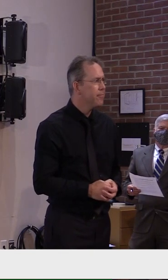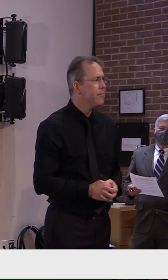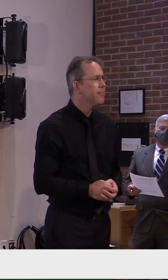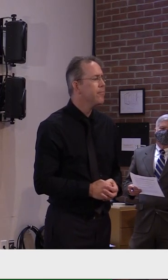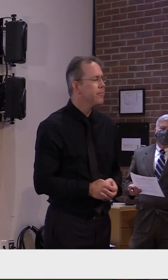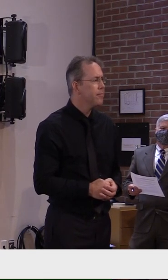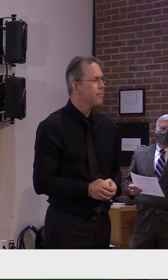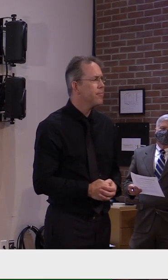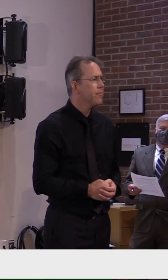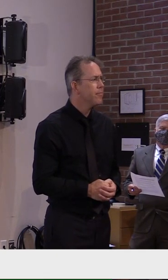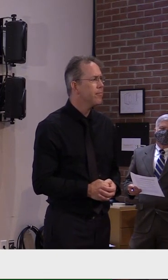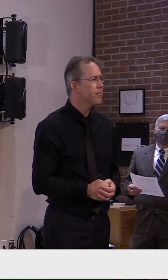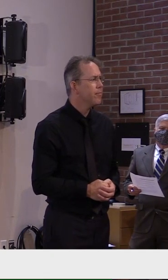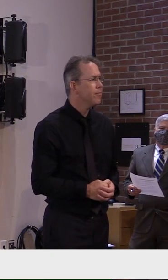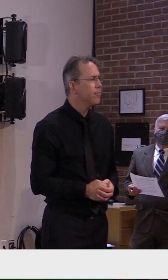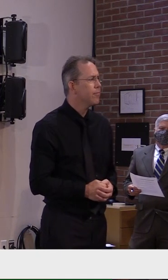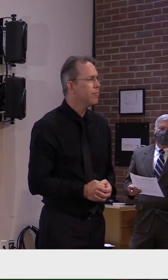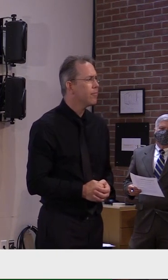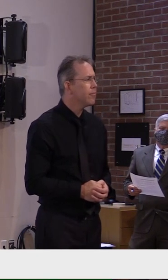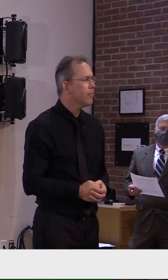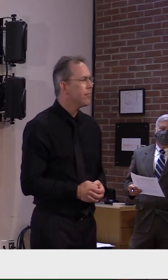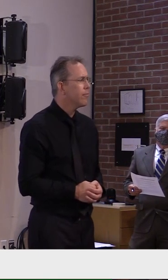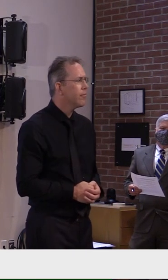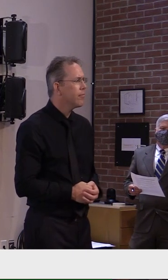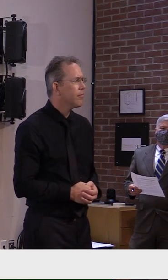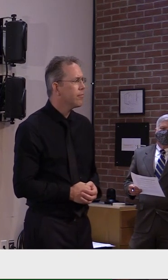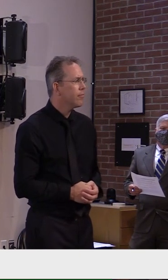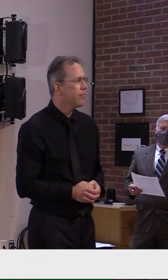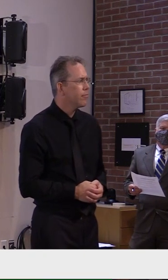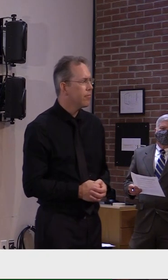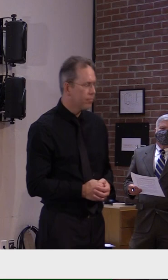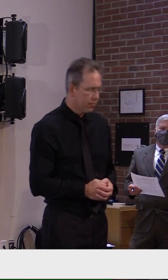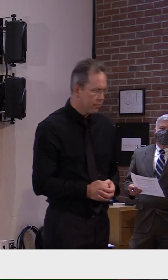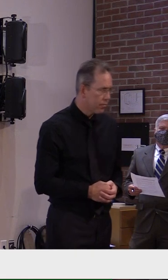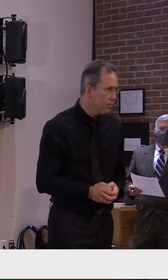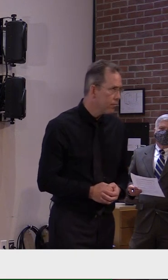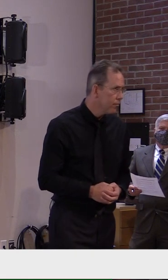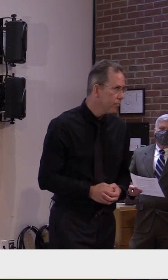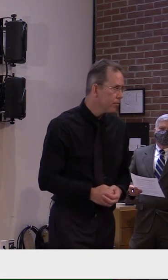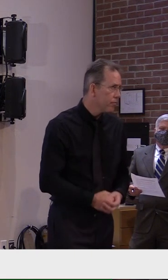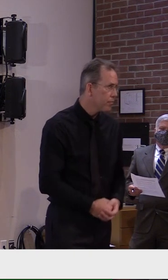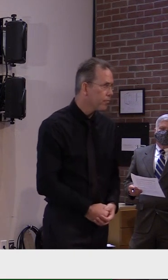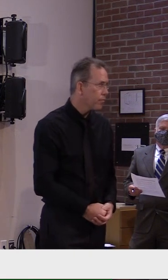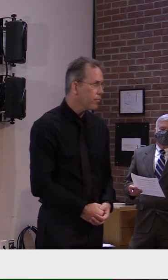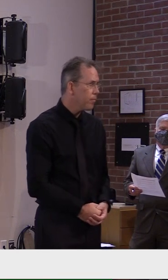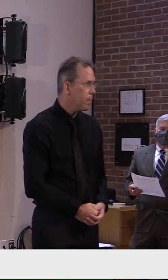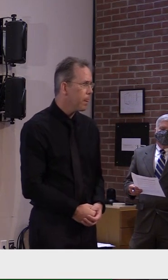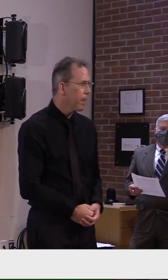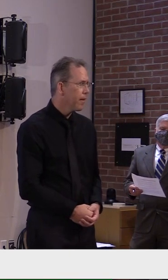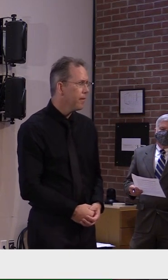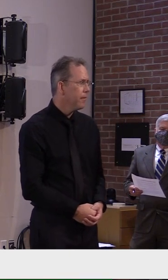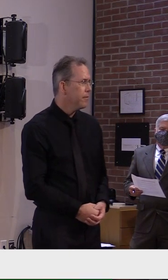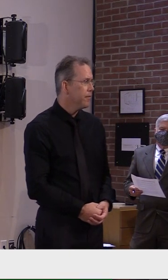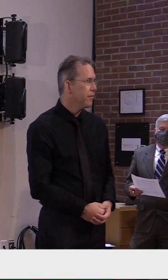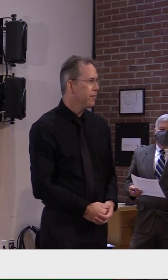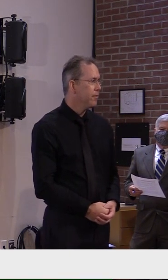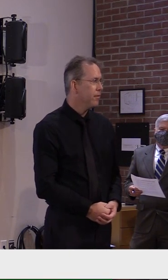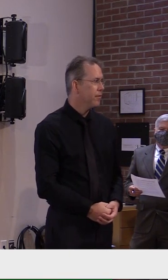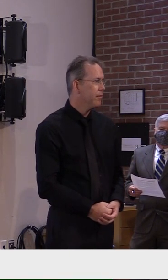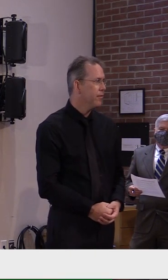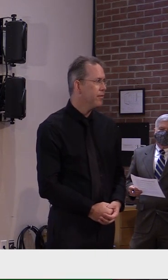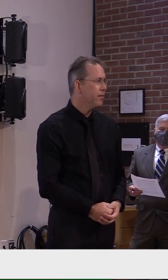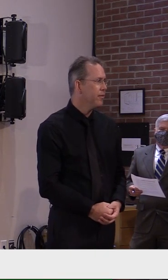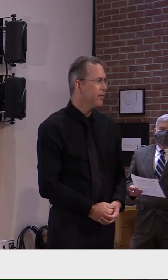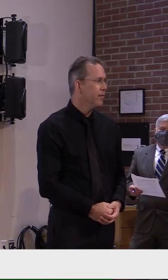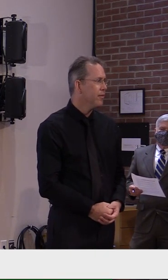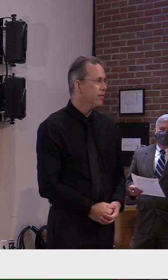and the meaning of freedom were, they're the most forceful I've ever heard you make. But, and I